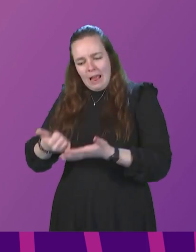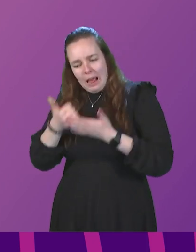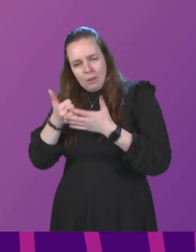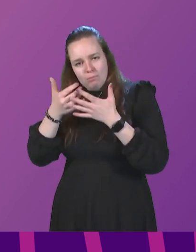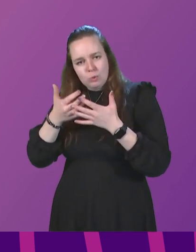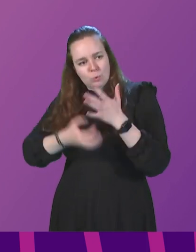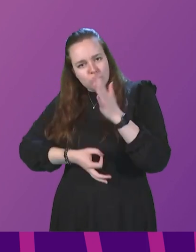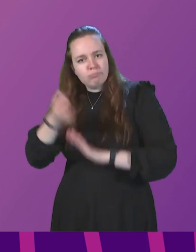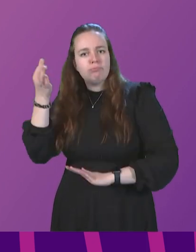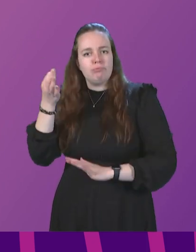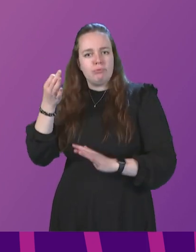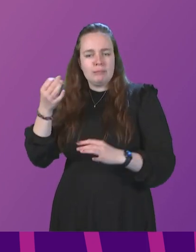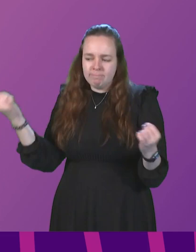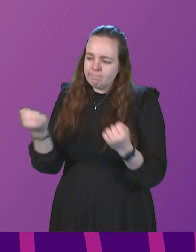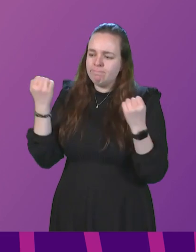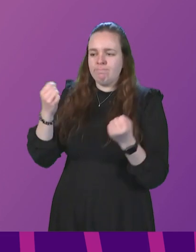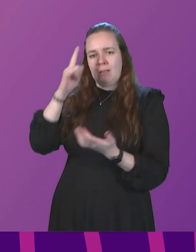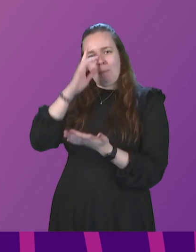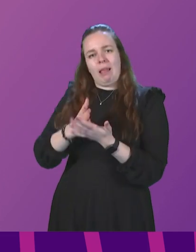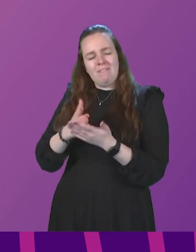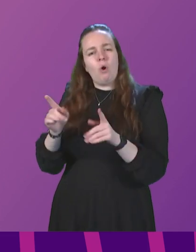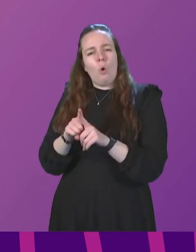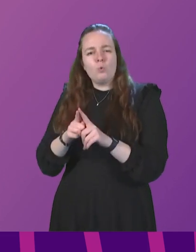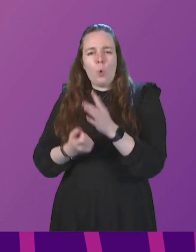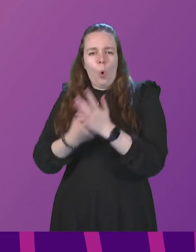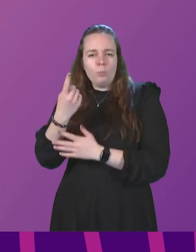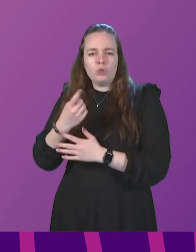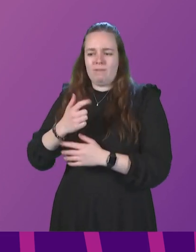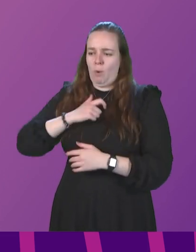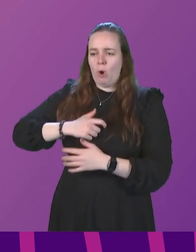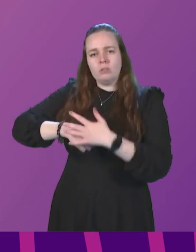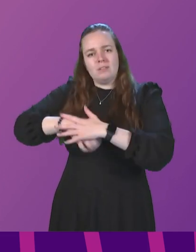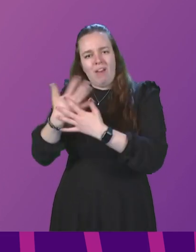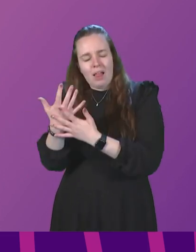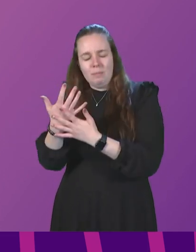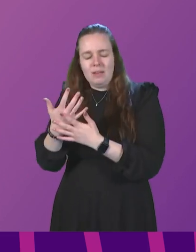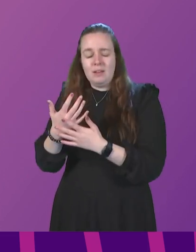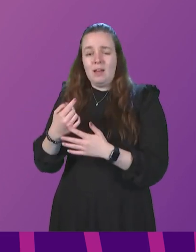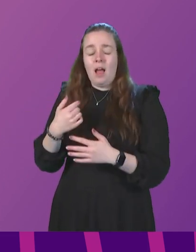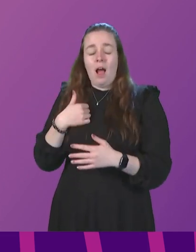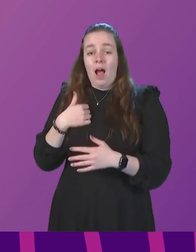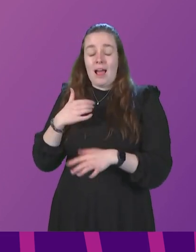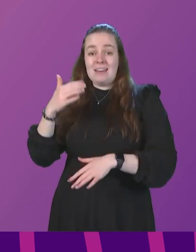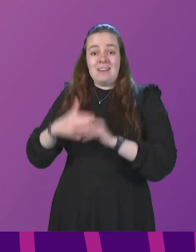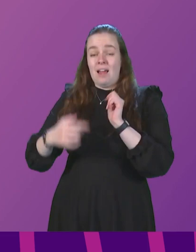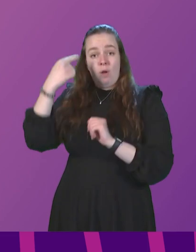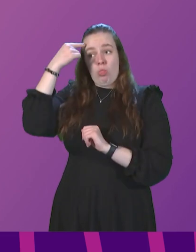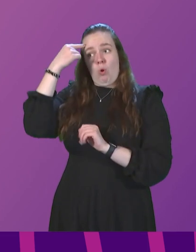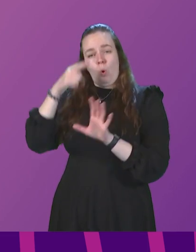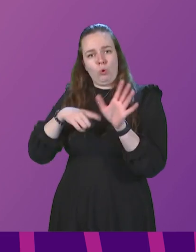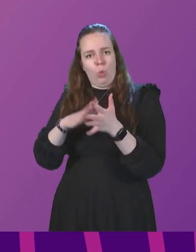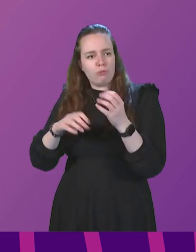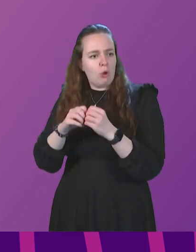and provide opportunities for personal development. I never dreamed that a youth group would lead to opportunities